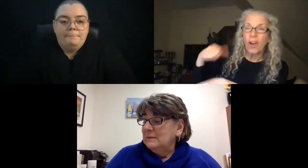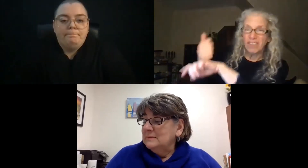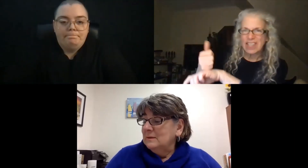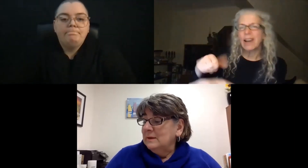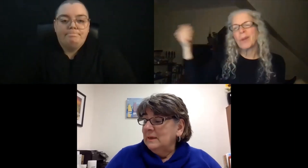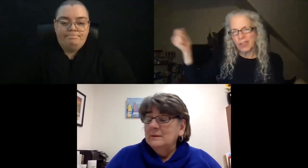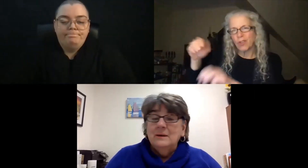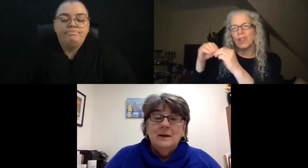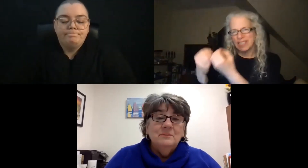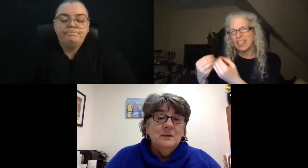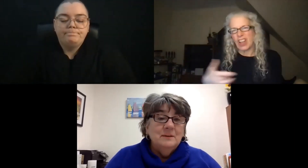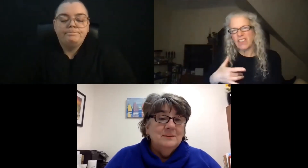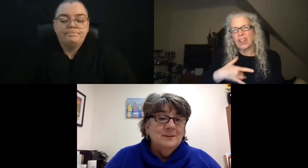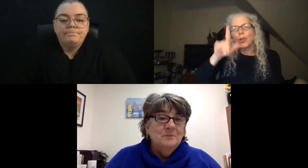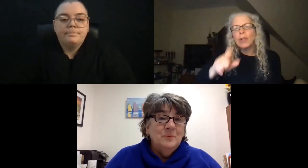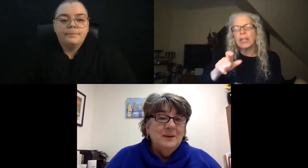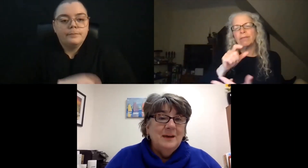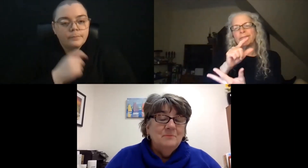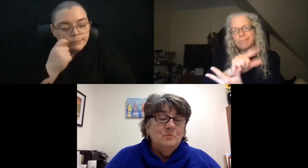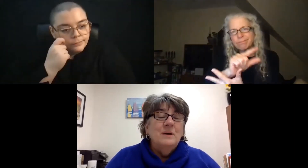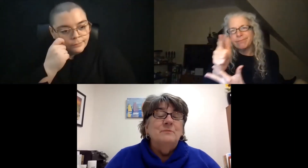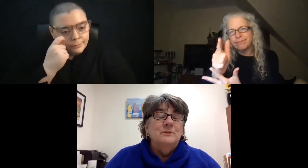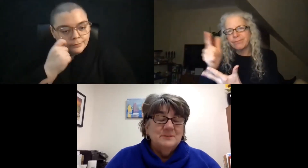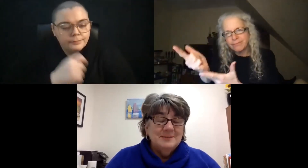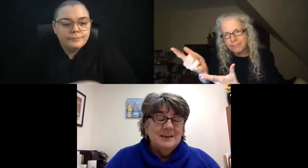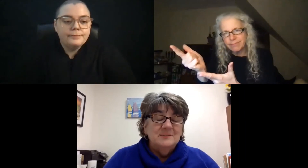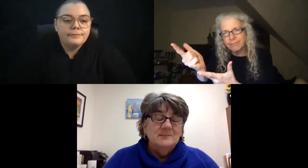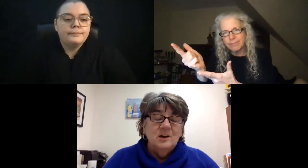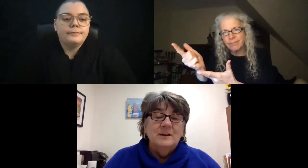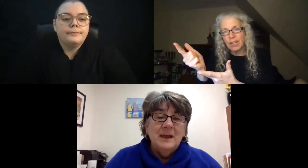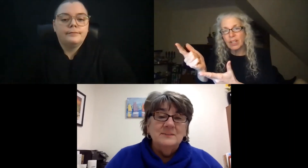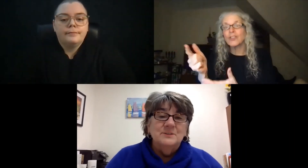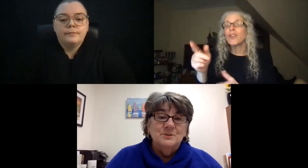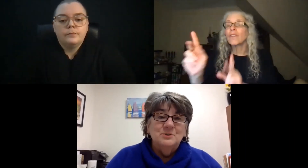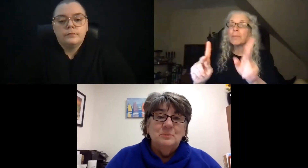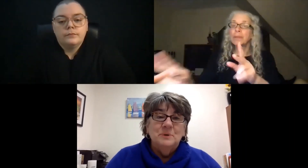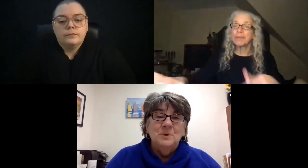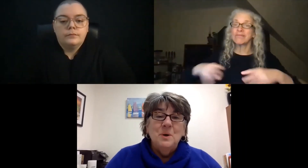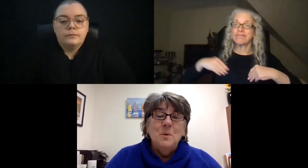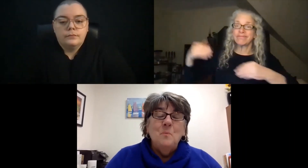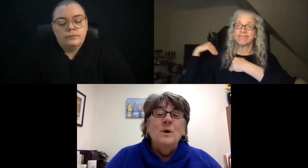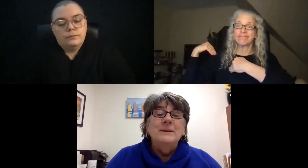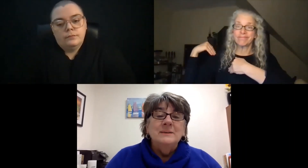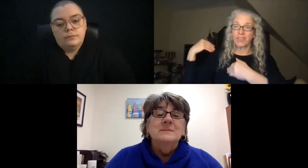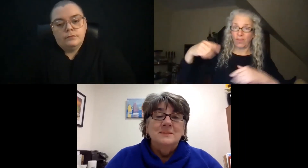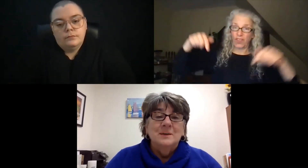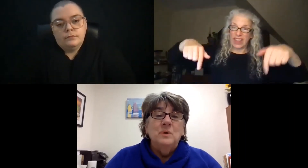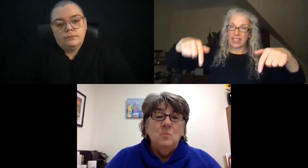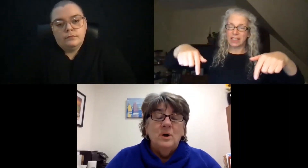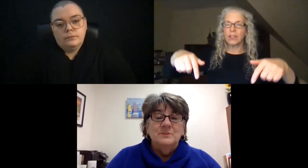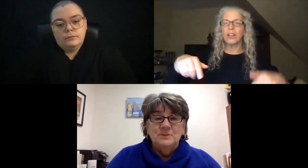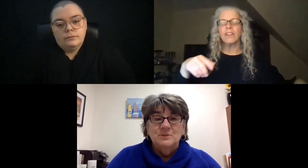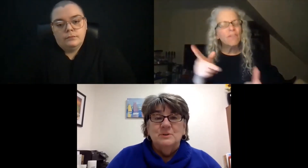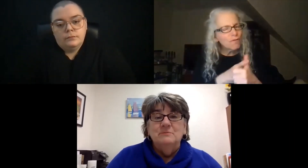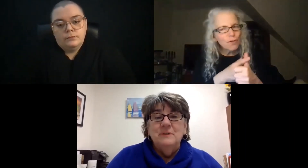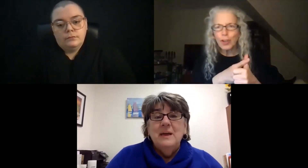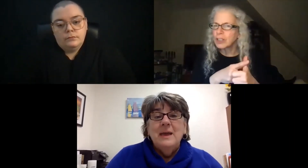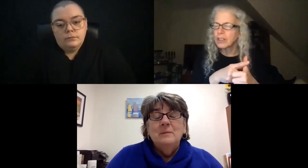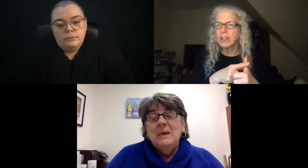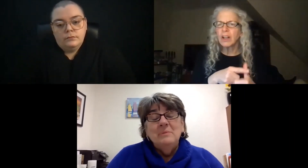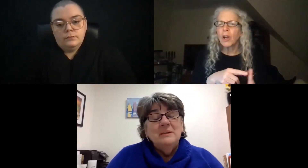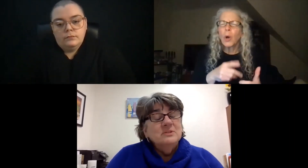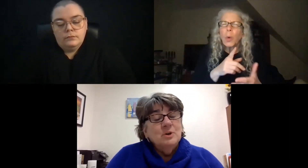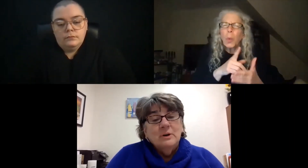And again, I think it we have whoever takes this on has to determine what is it that we want to serve,